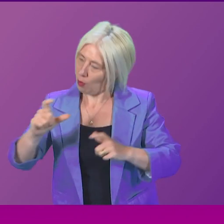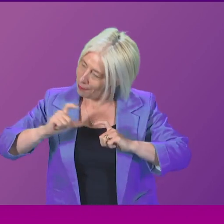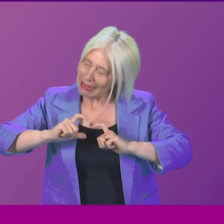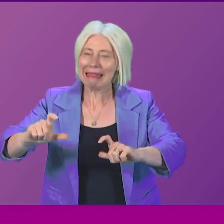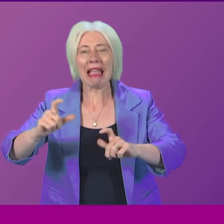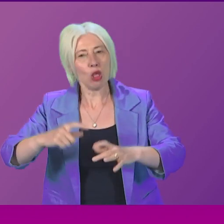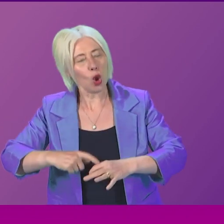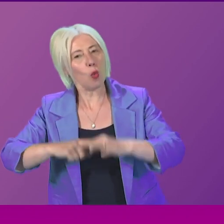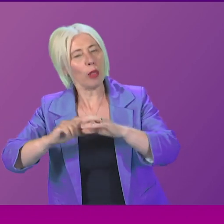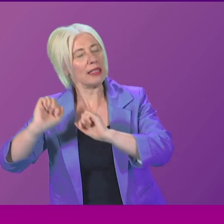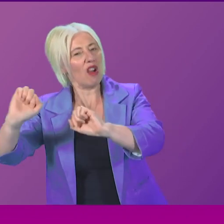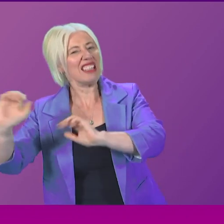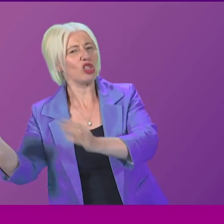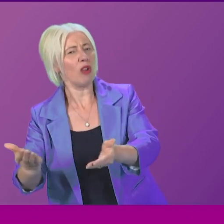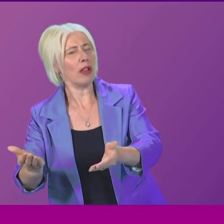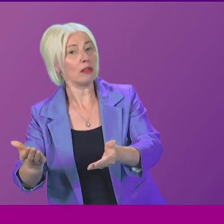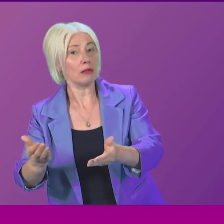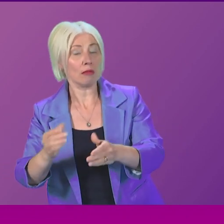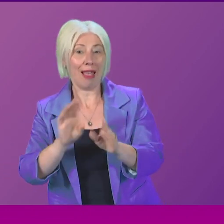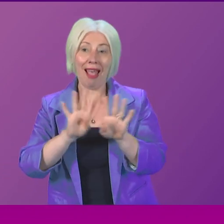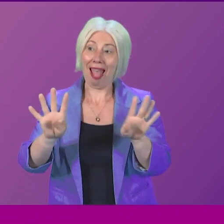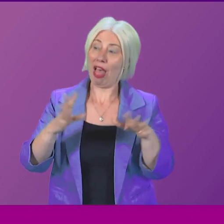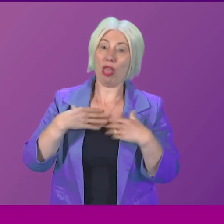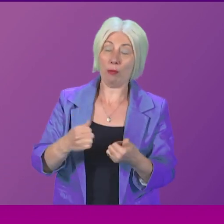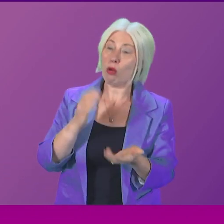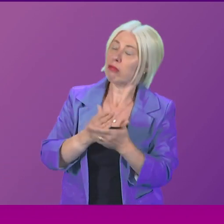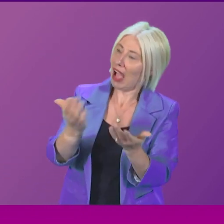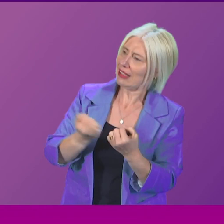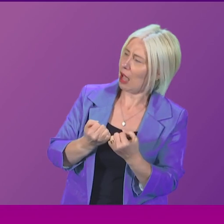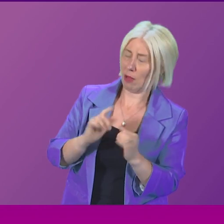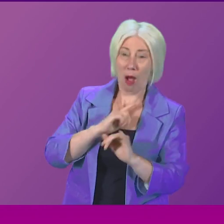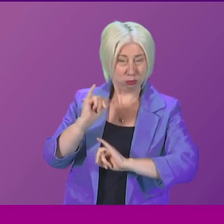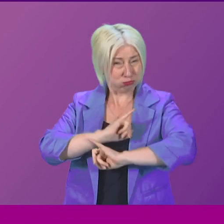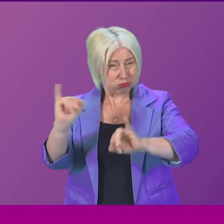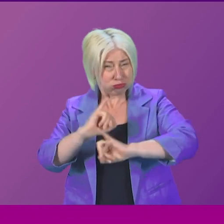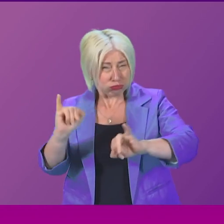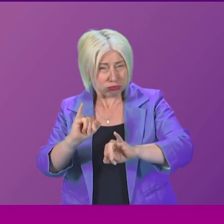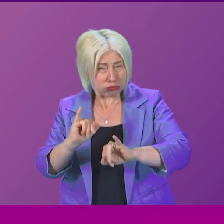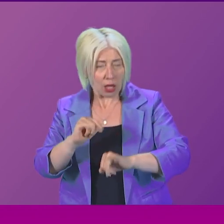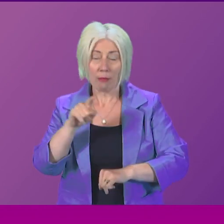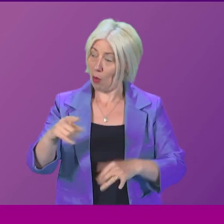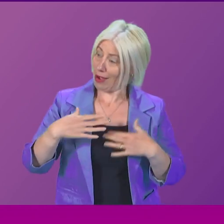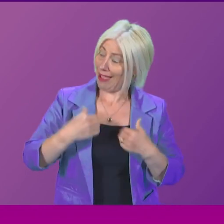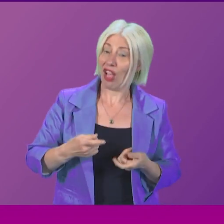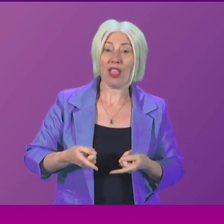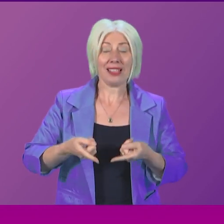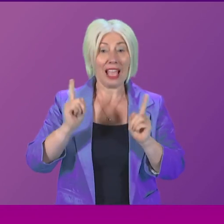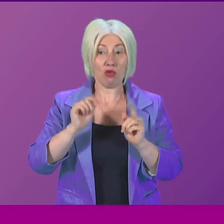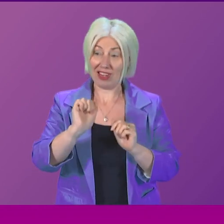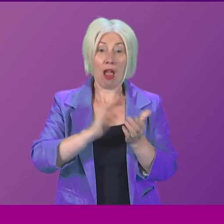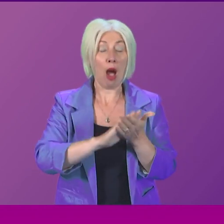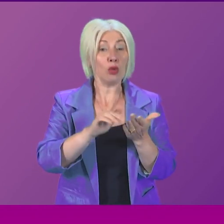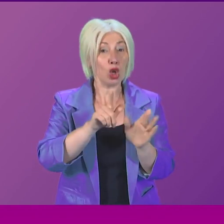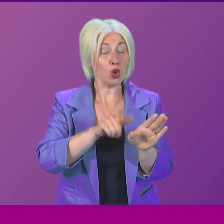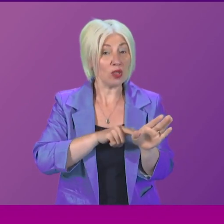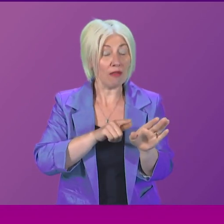of his service. That is just scandalous. So, when he was Health Secretary, did Hamza Youssef demand